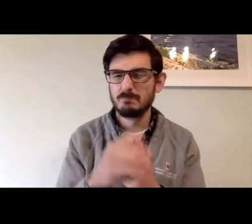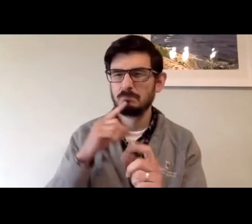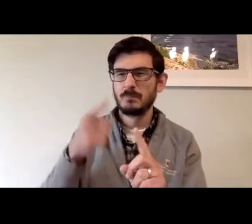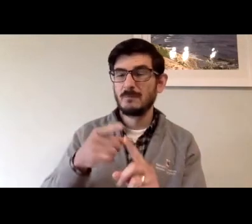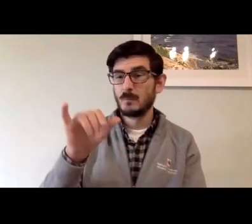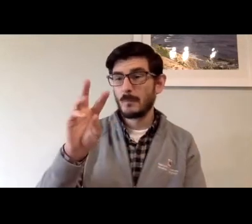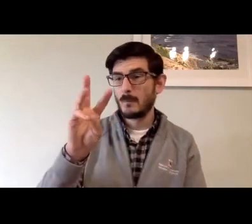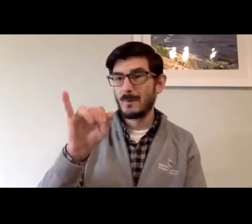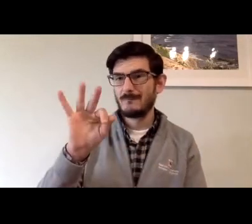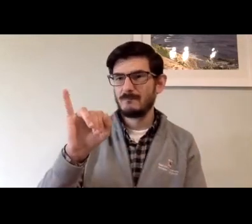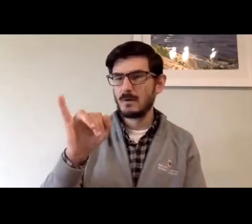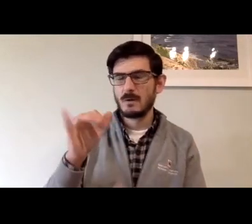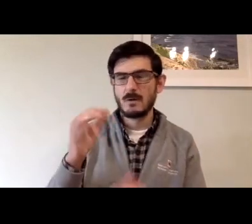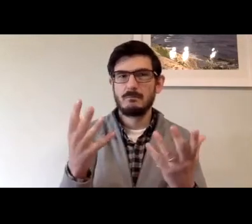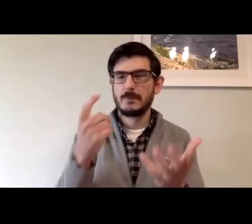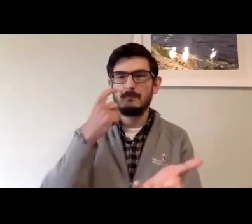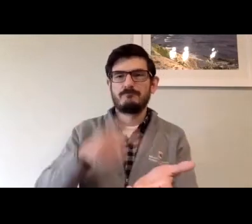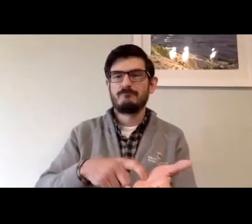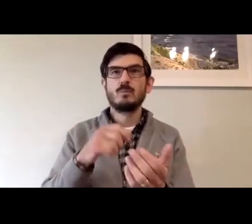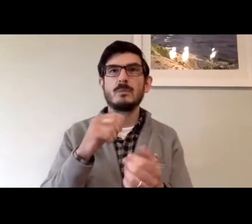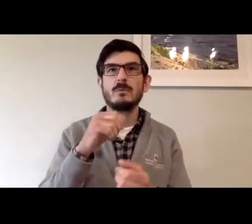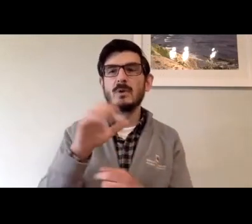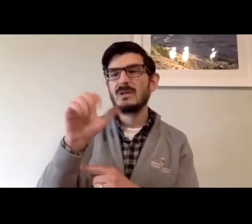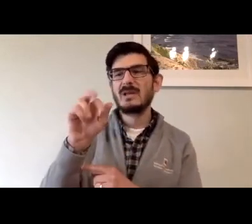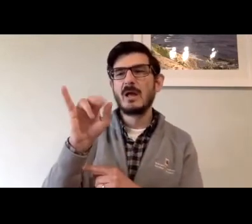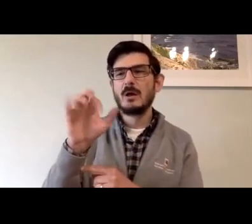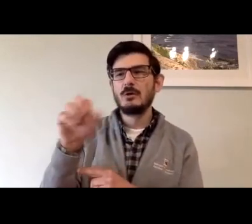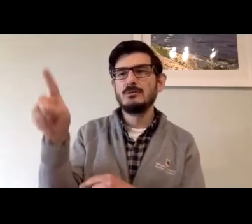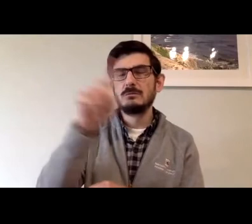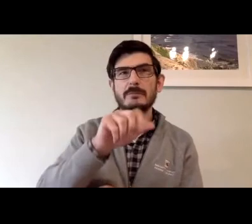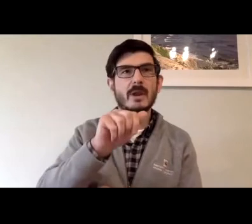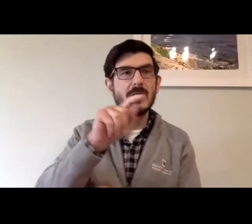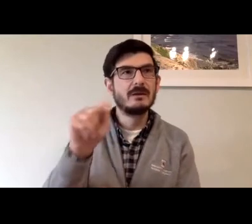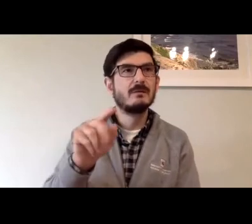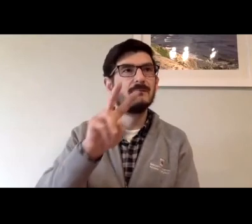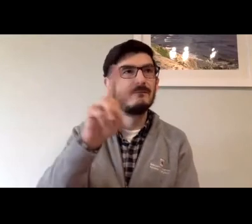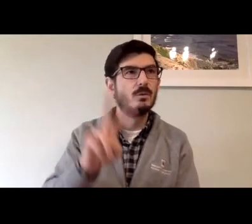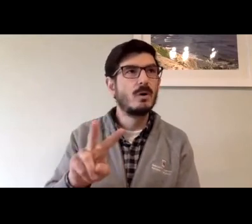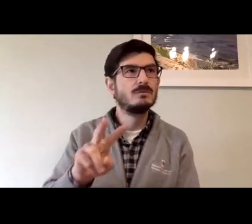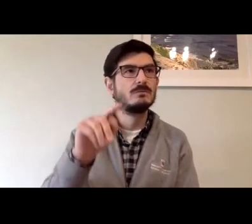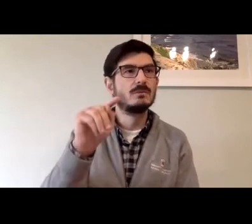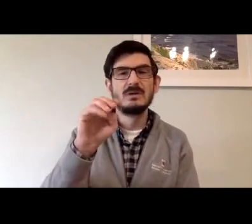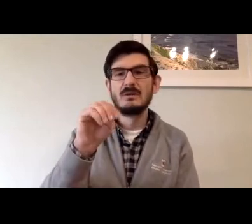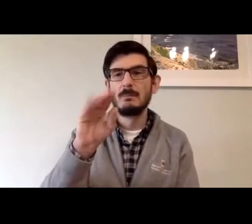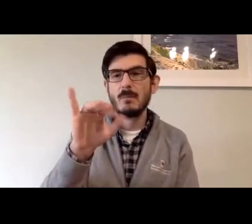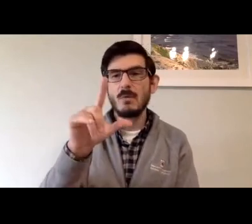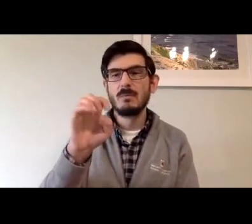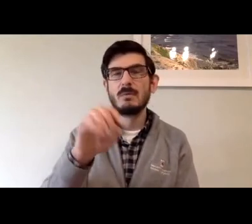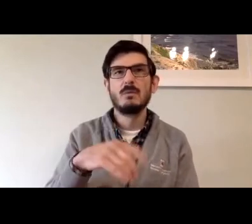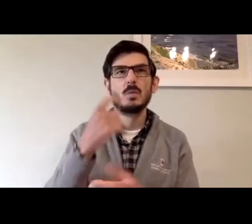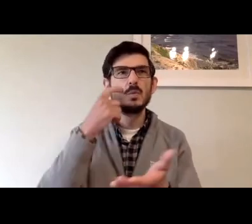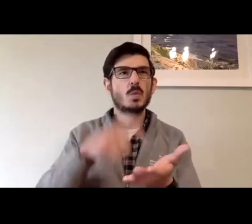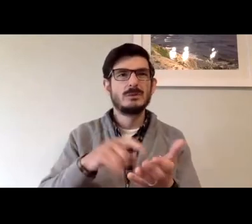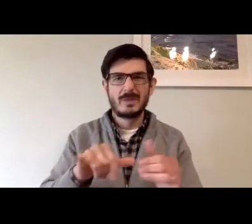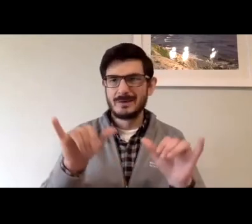with internet connectivity. And certainly with Wi-Fi. observed that among the carriers, AT&T, Verizon,